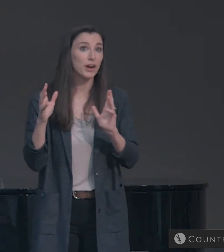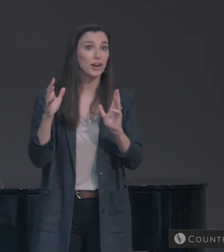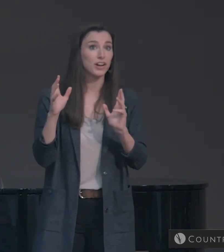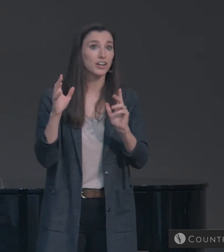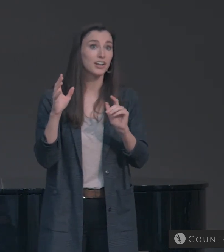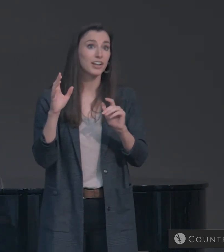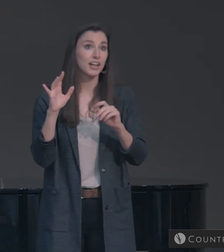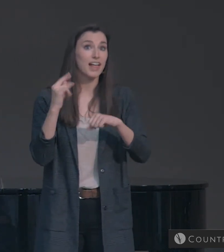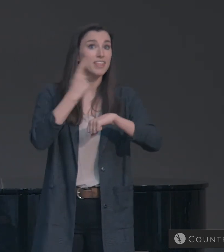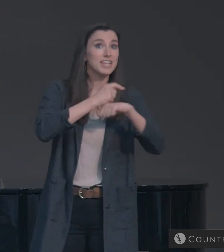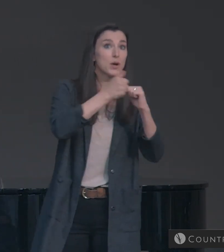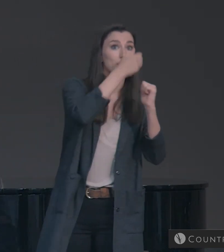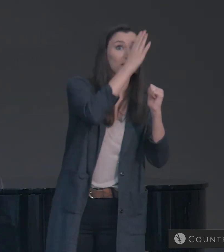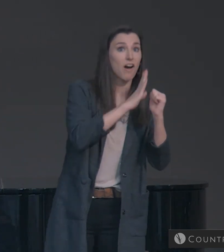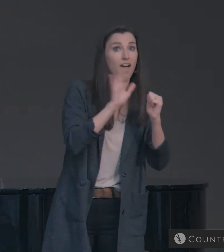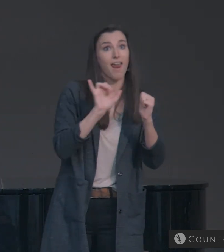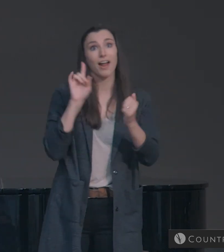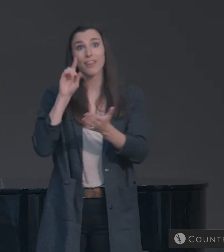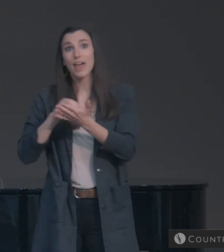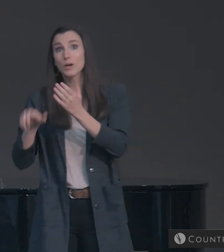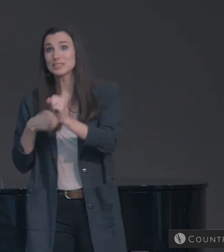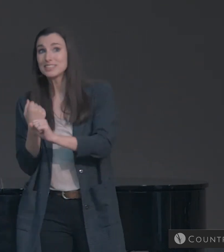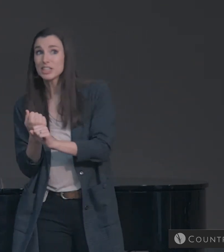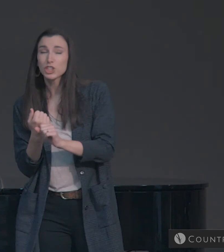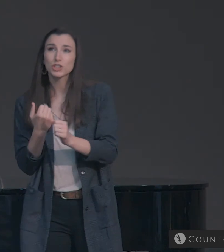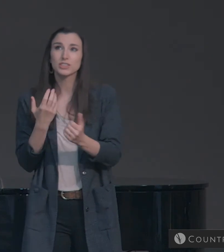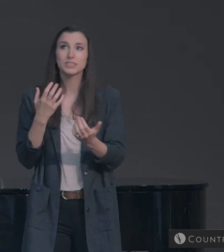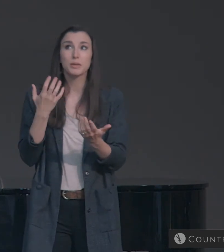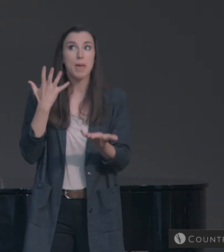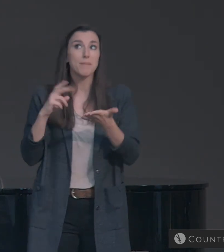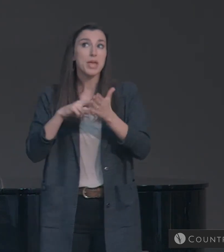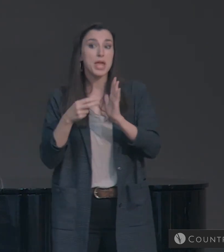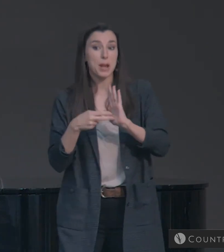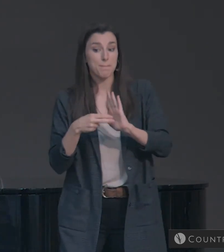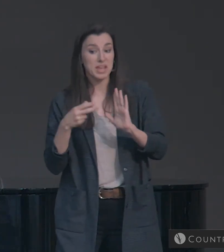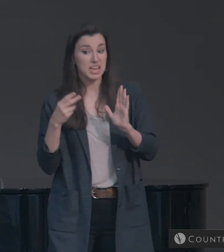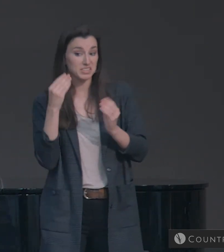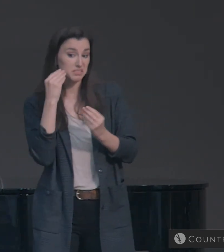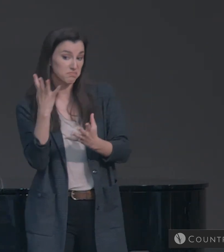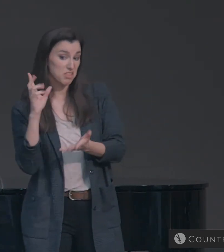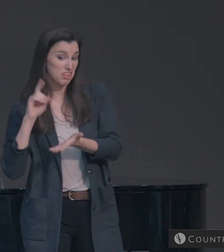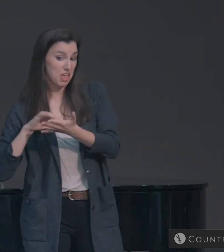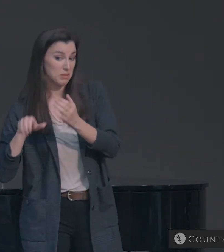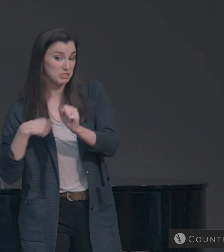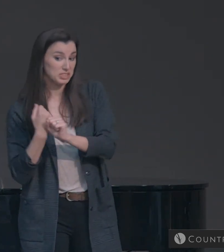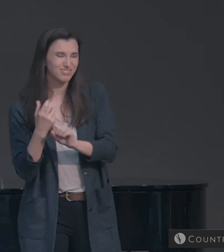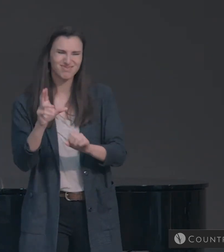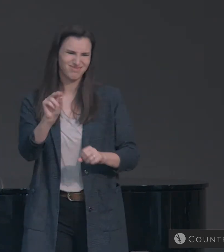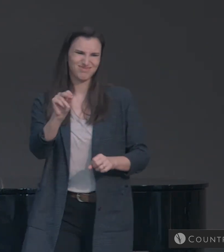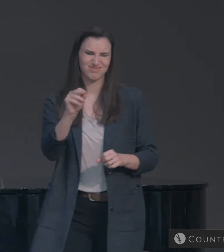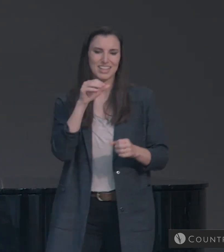that a day with God is like a thousand years. So maybe it must mean that it's a thousand year period of time. I don't think he's trying to